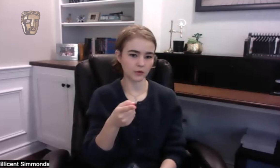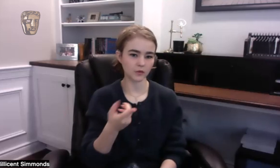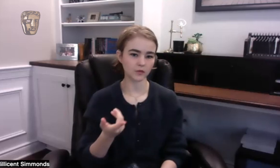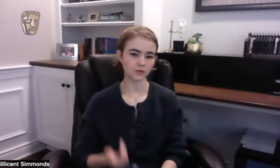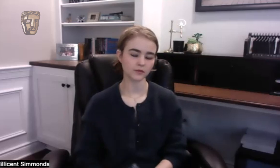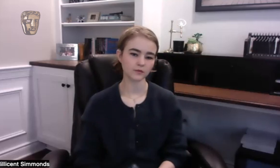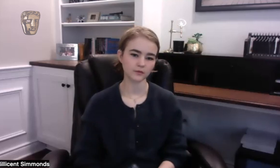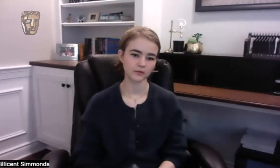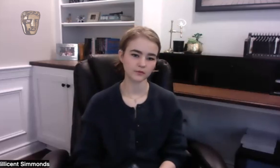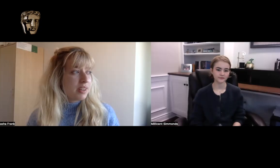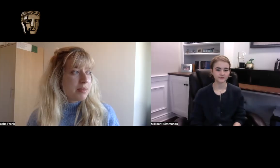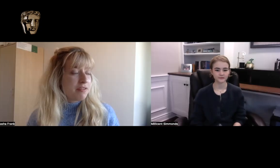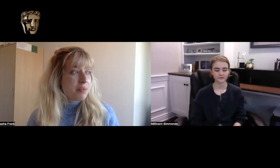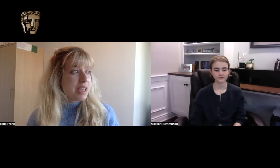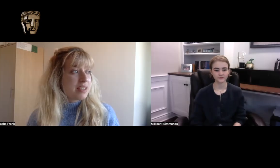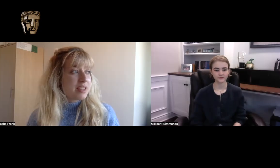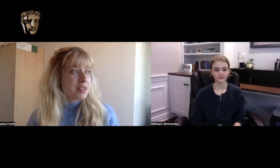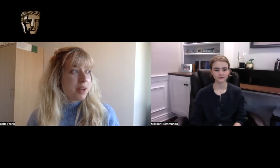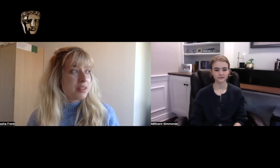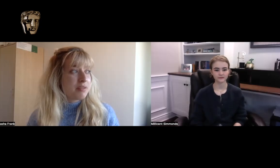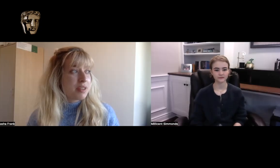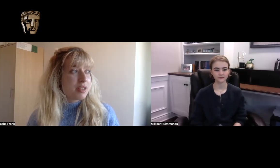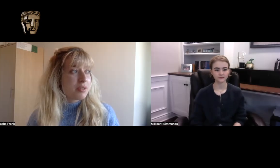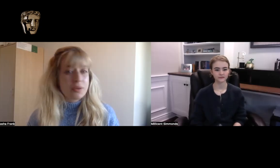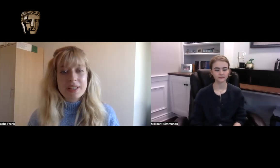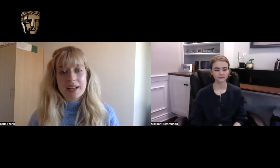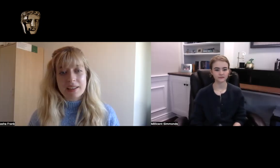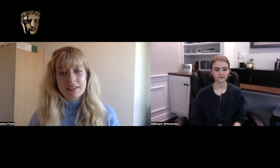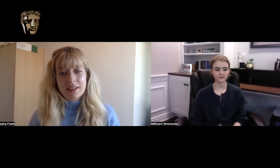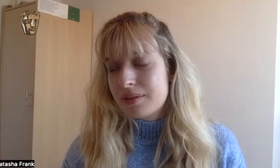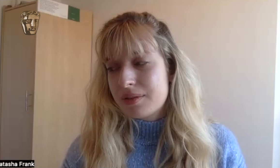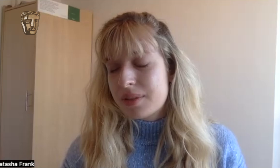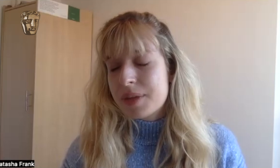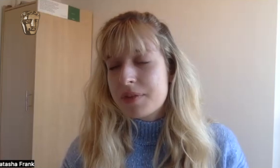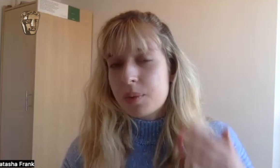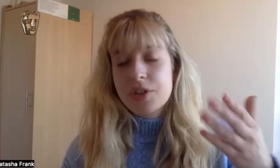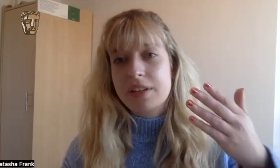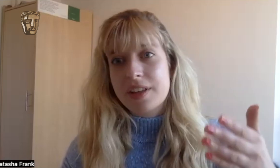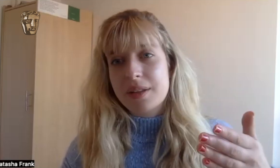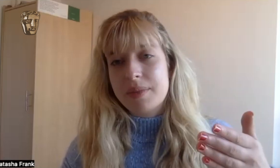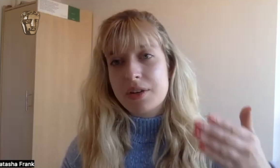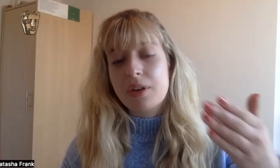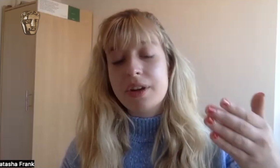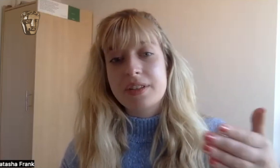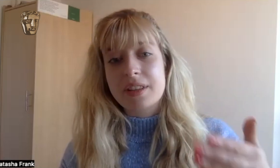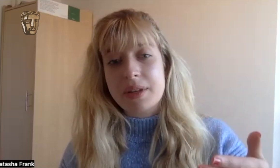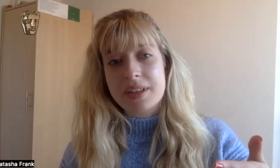that mean for you? I mean for me it's it's part of the storytelling. Sometimes if you're watching a film and you're not noticing the music